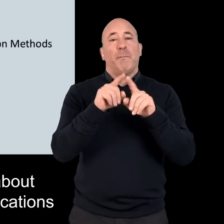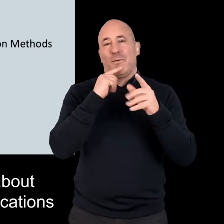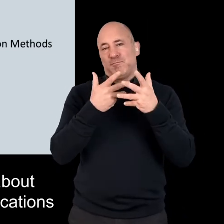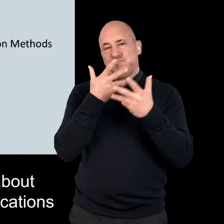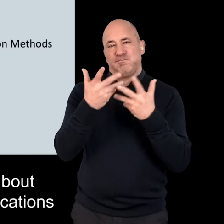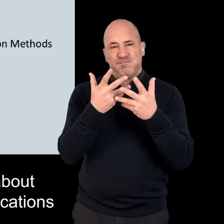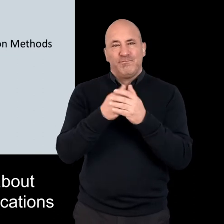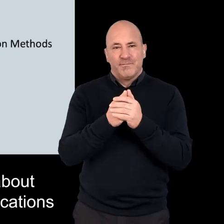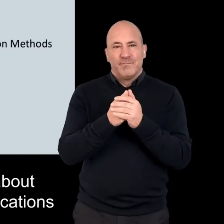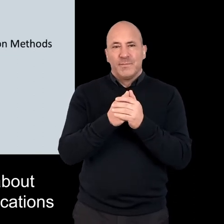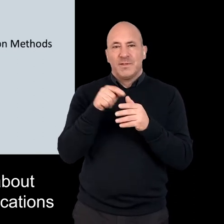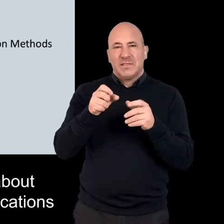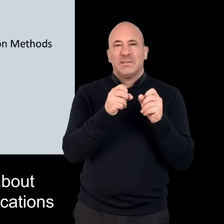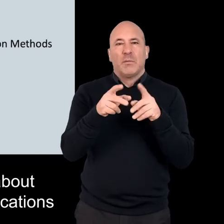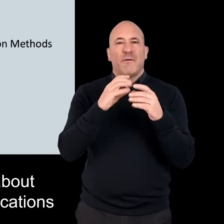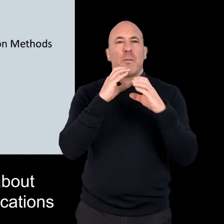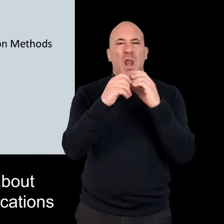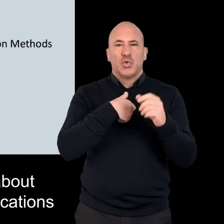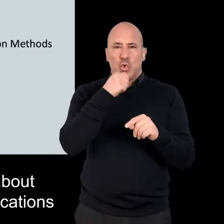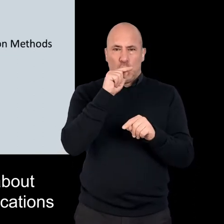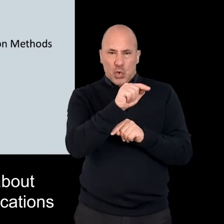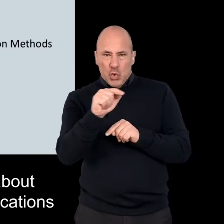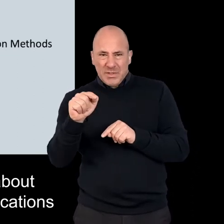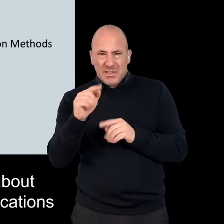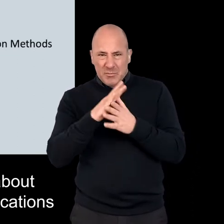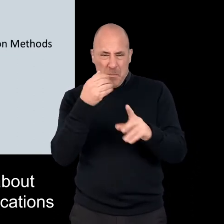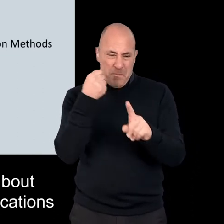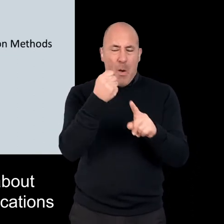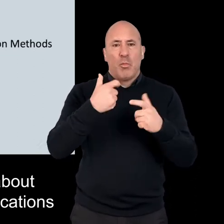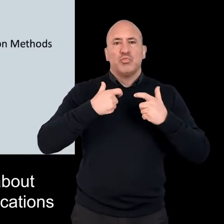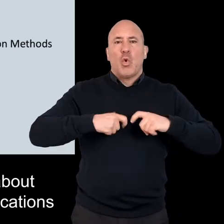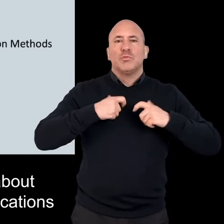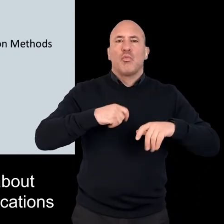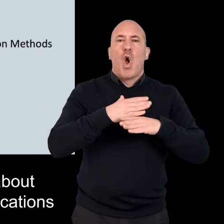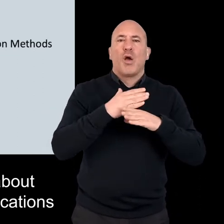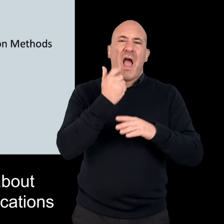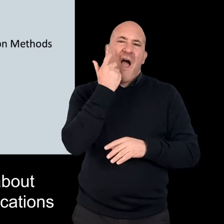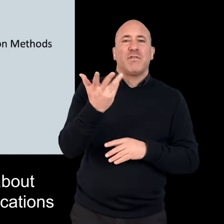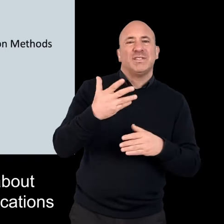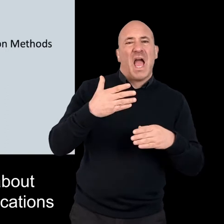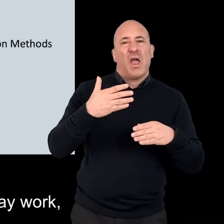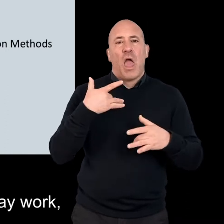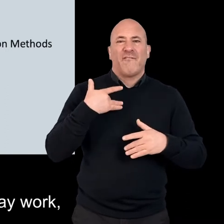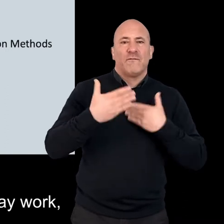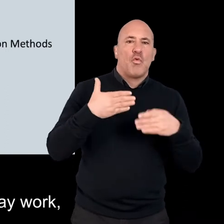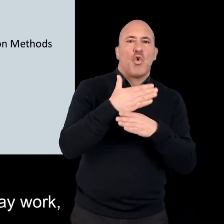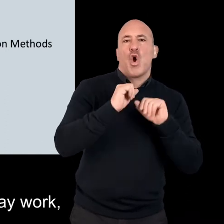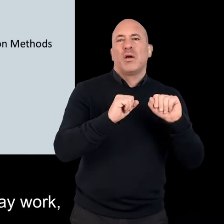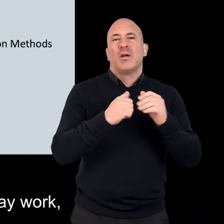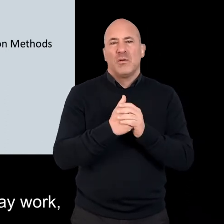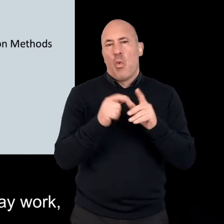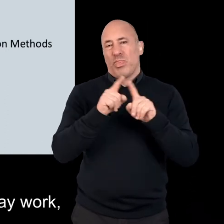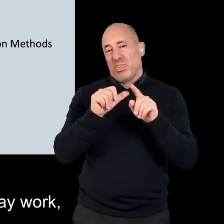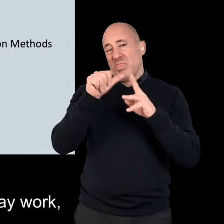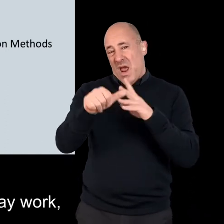We'll also talk for a short while about how using these types of communications can impact social